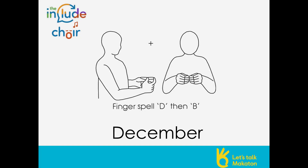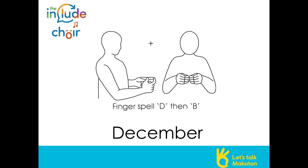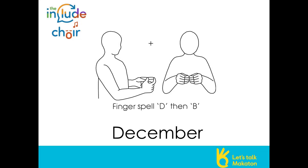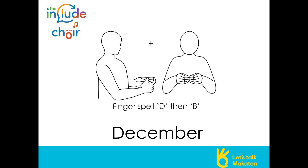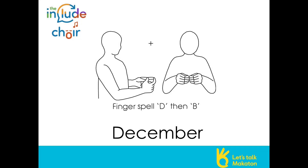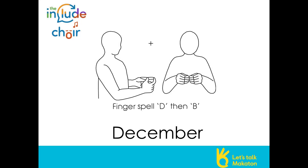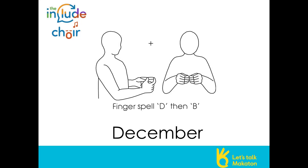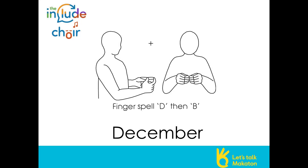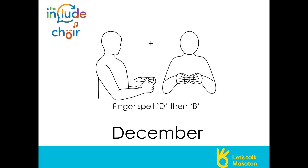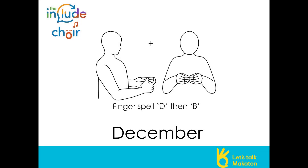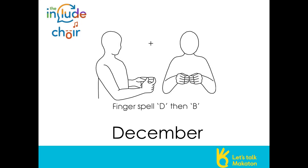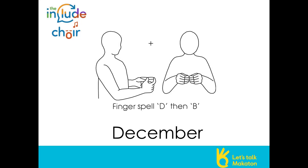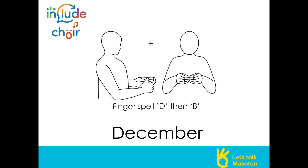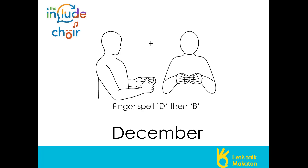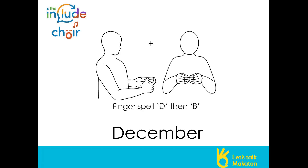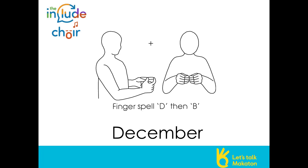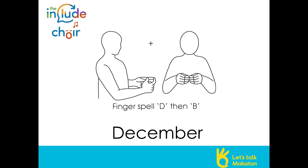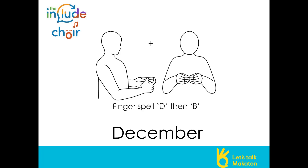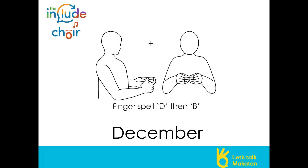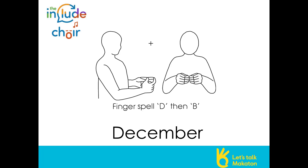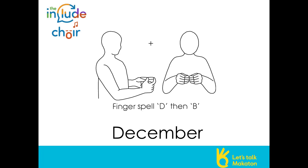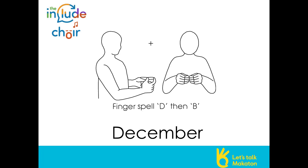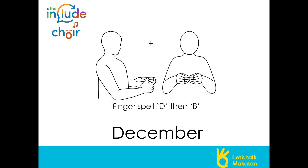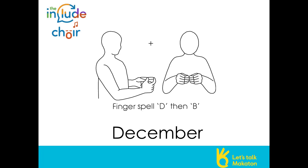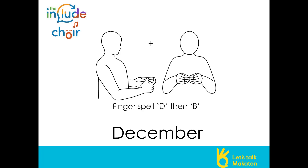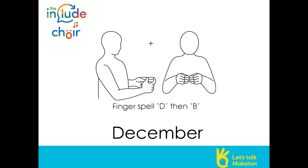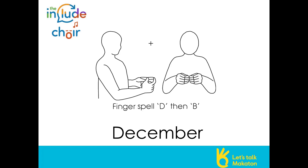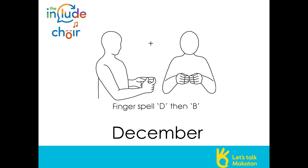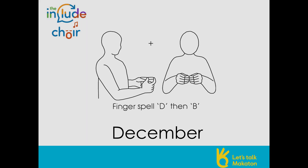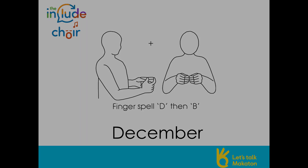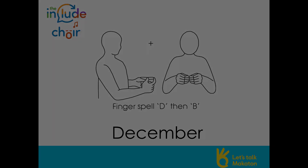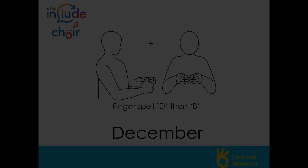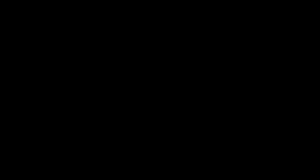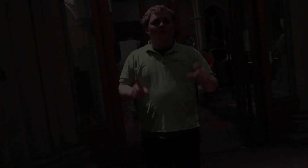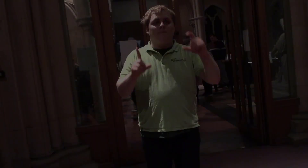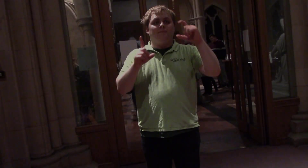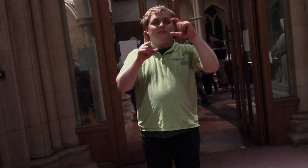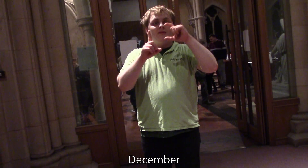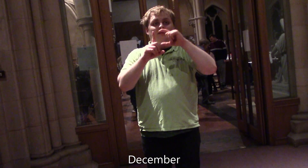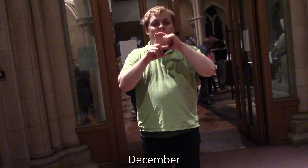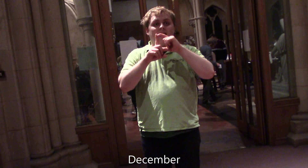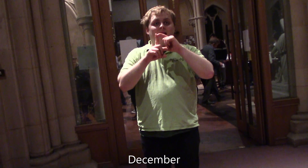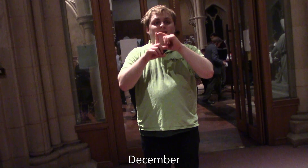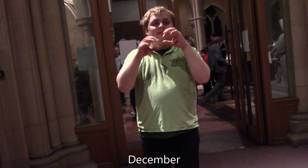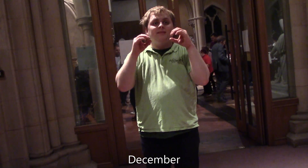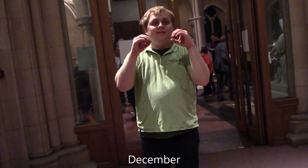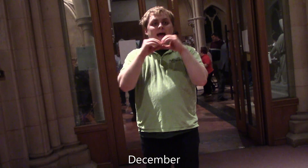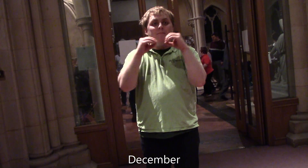December. December. December.